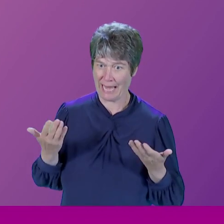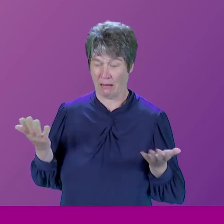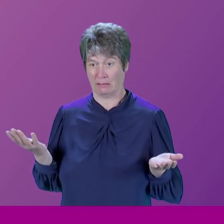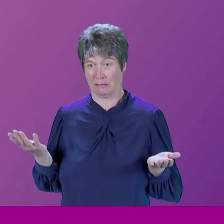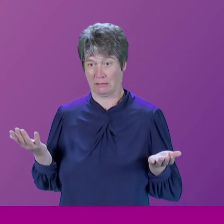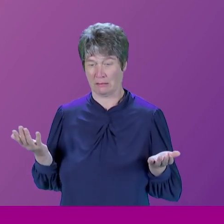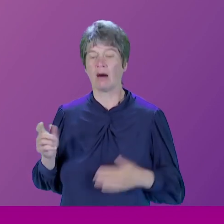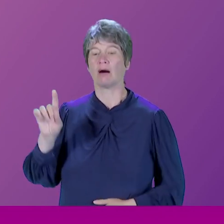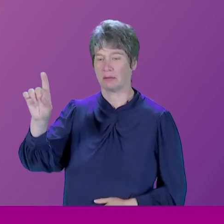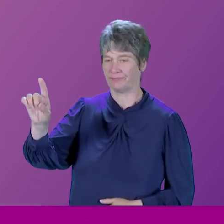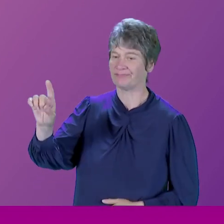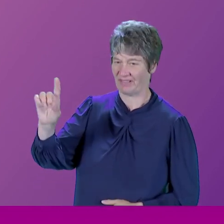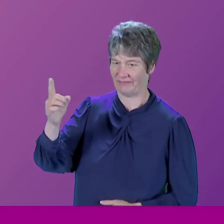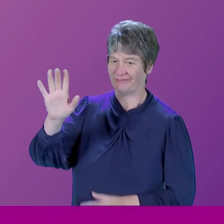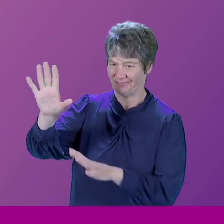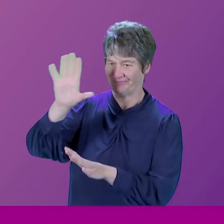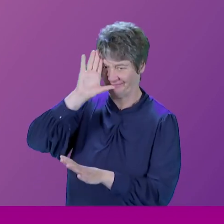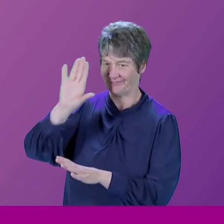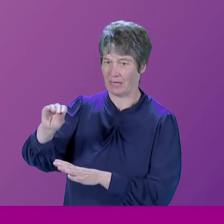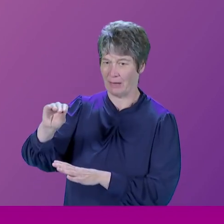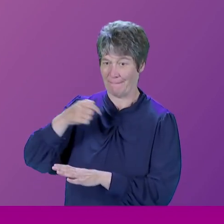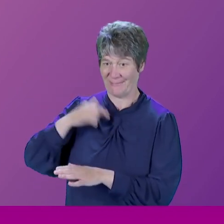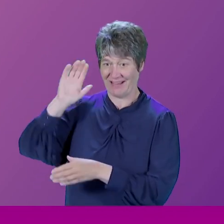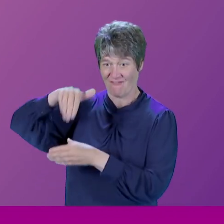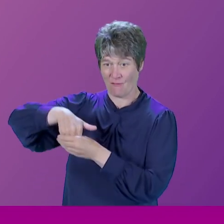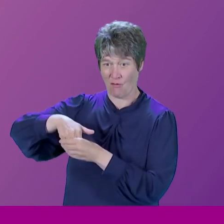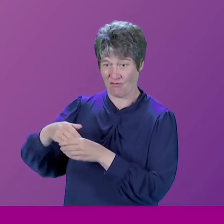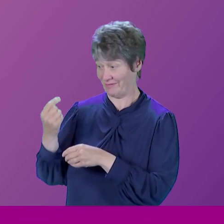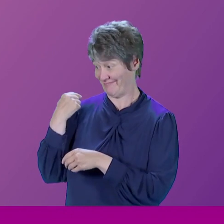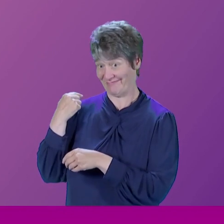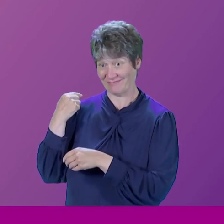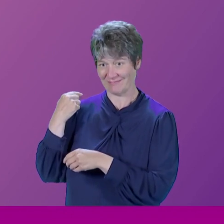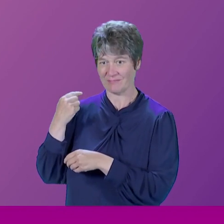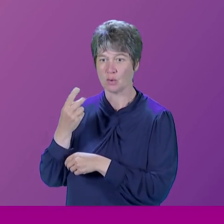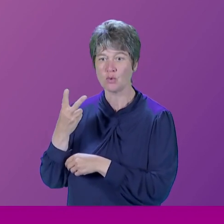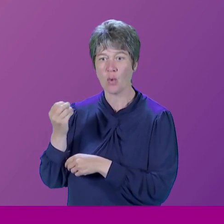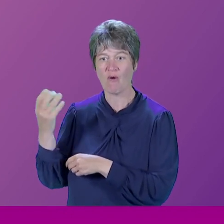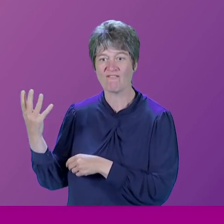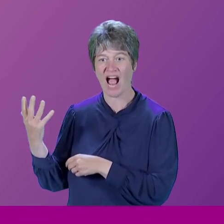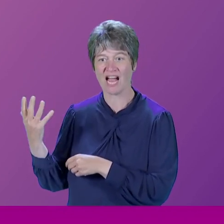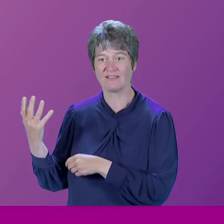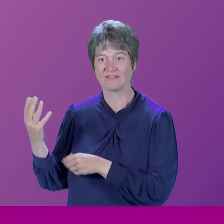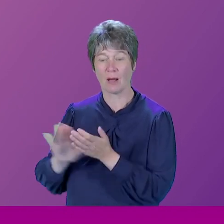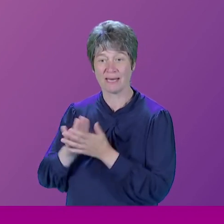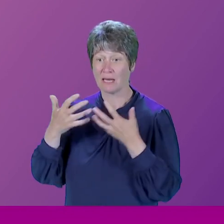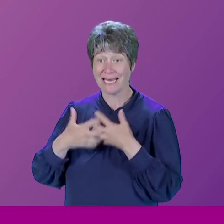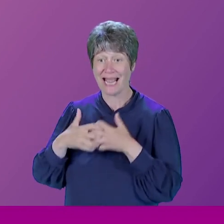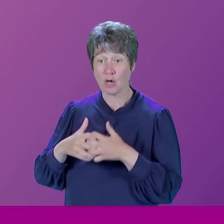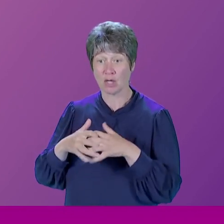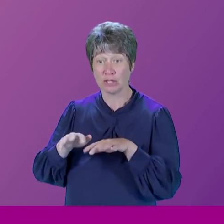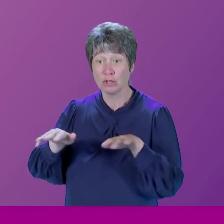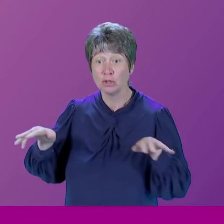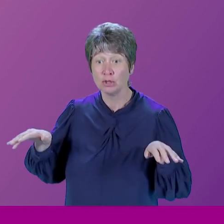point out the obvious, that I was last in politics in 2005 when this technology simply did not exist.